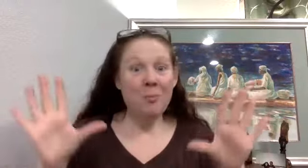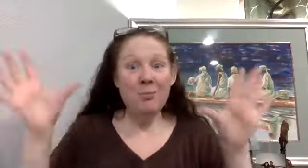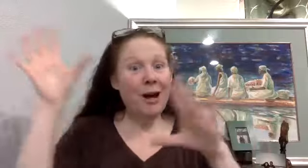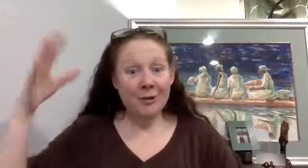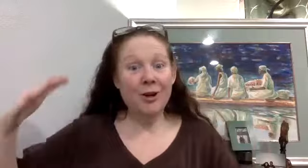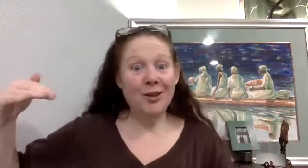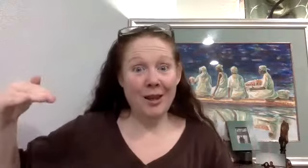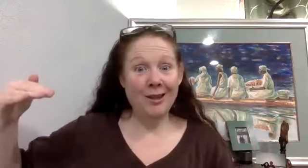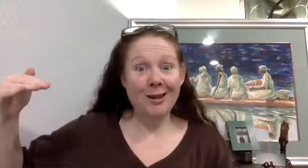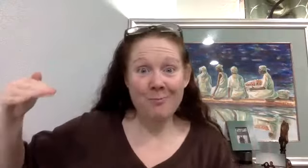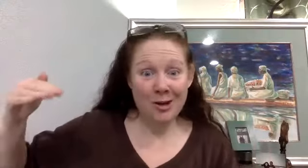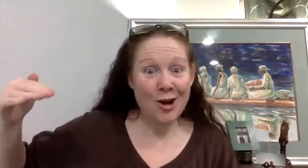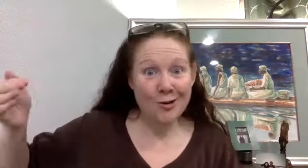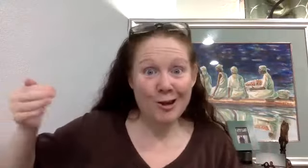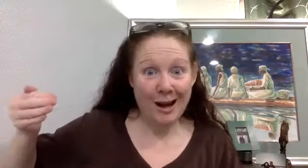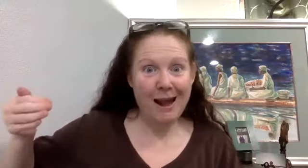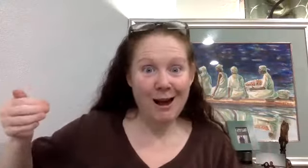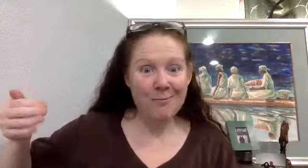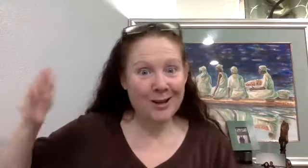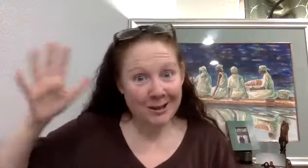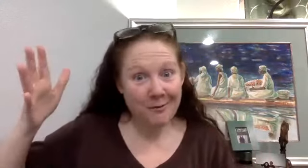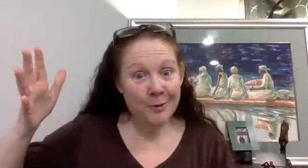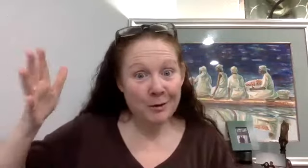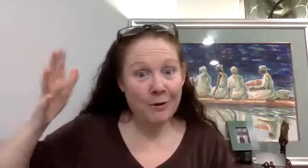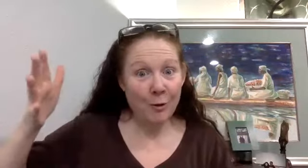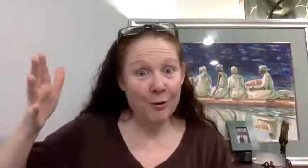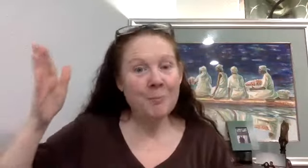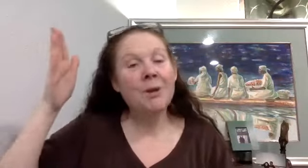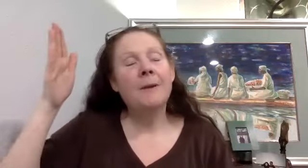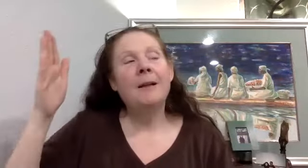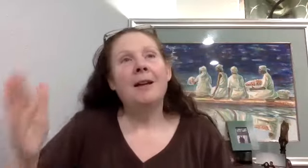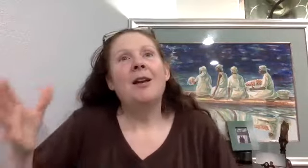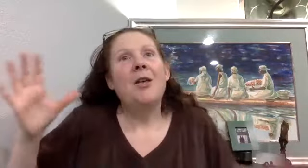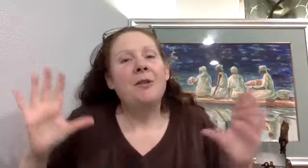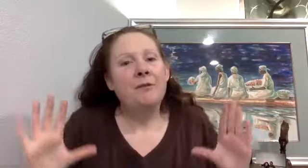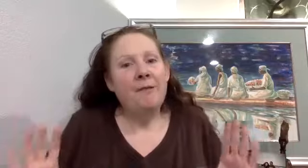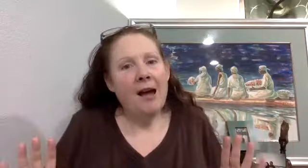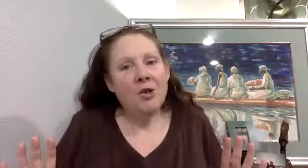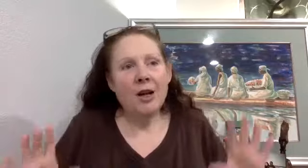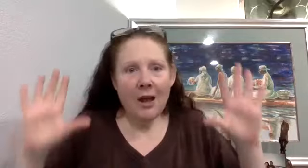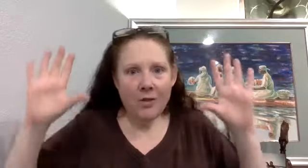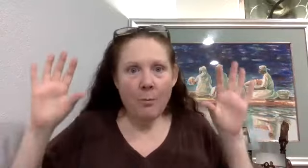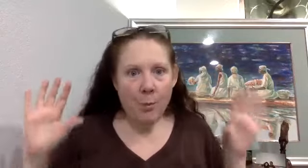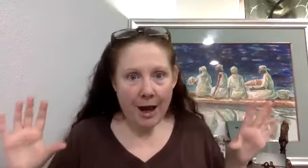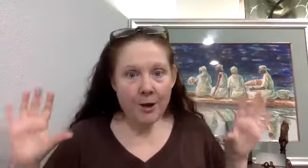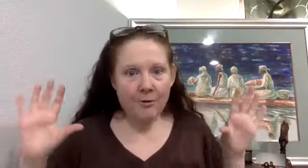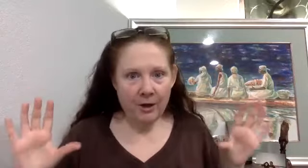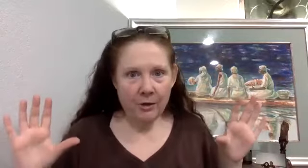people have started thinking that I'm much younger than I am because it's a fountain of youth. The fascia and the bio field